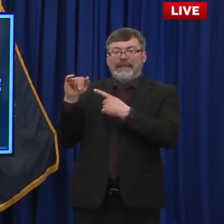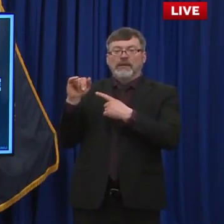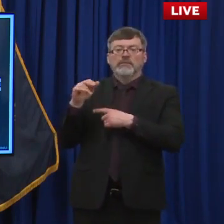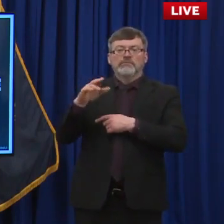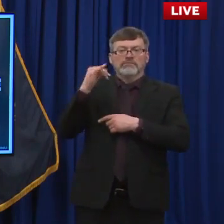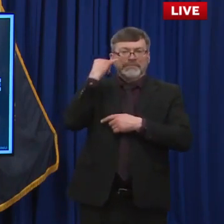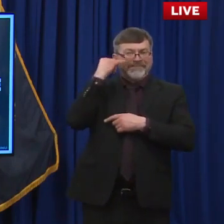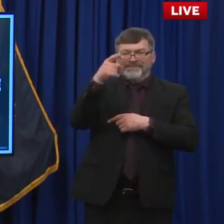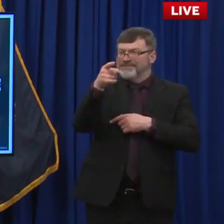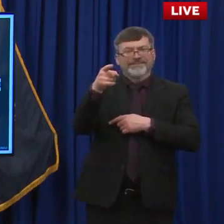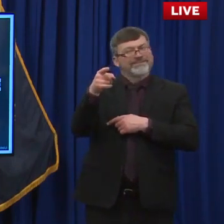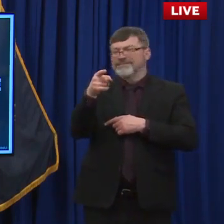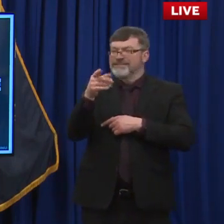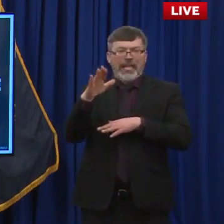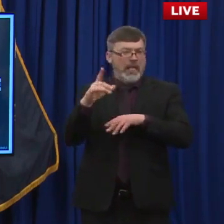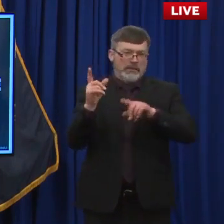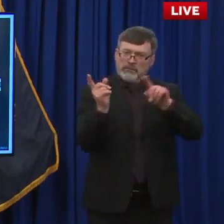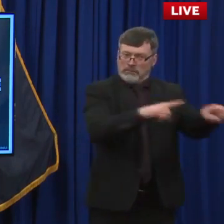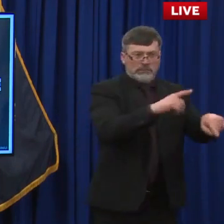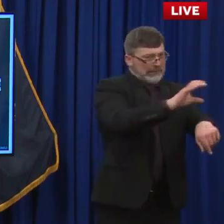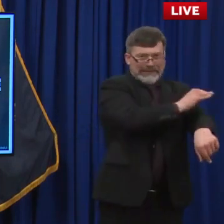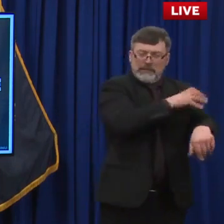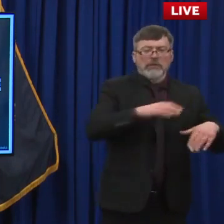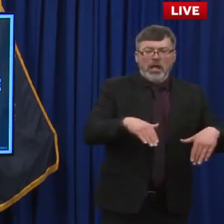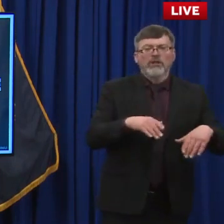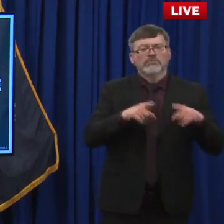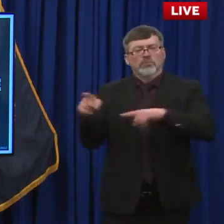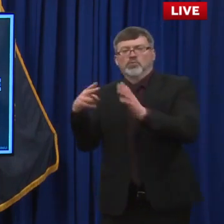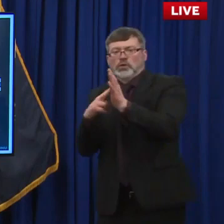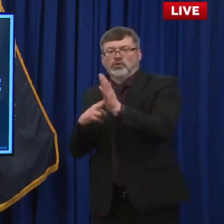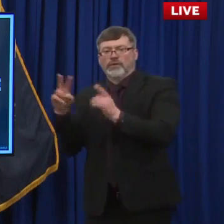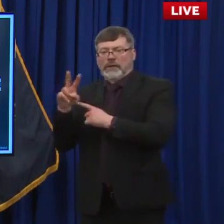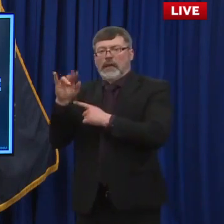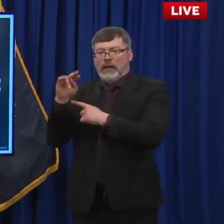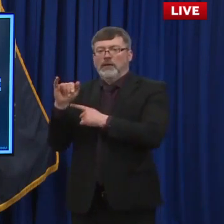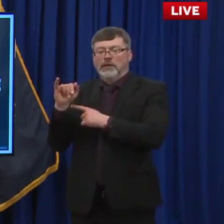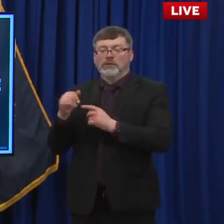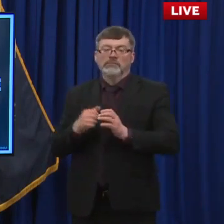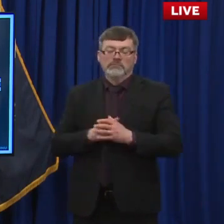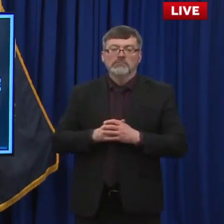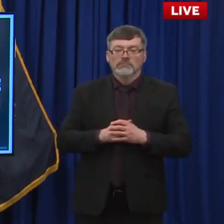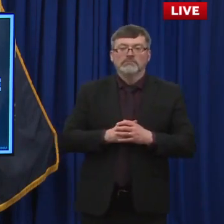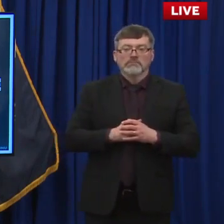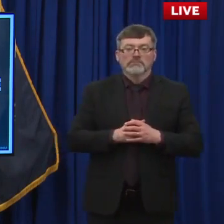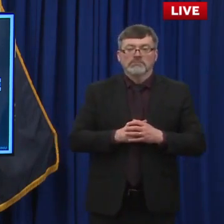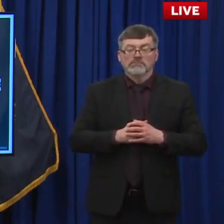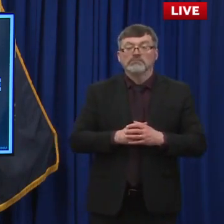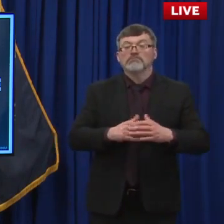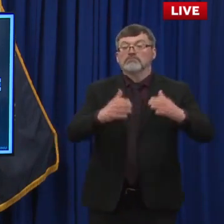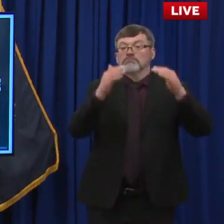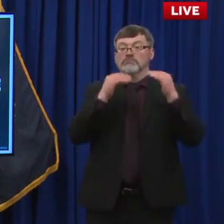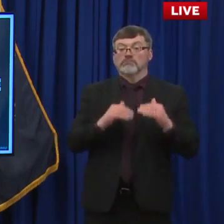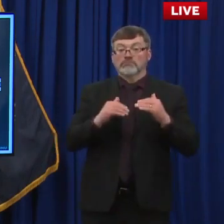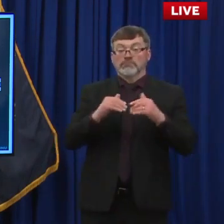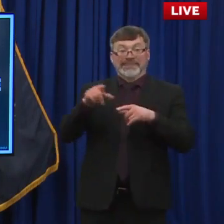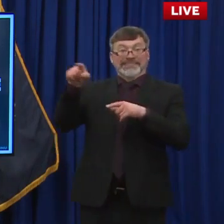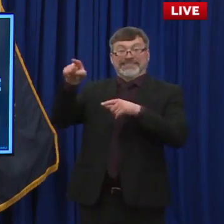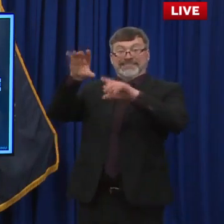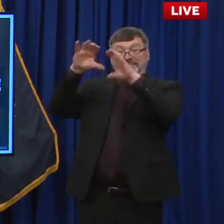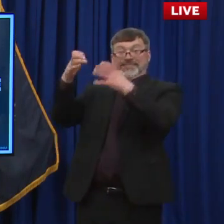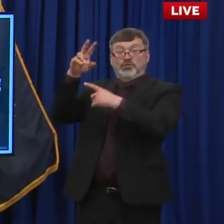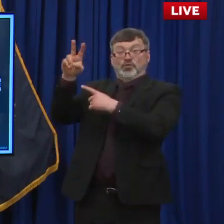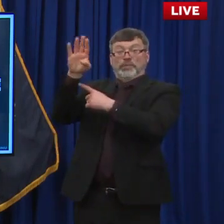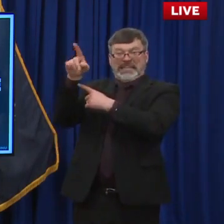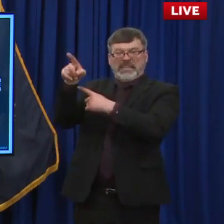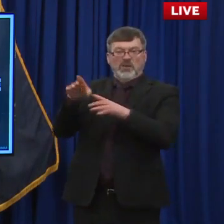for everyone to get vaccinated in this group. And again, as you heard, registration for 2B will open up on March 22nd at vaccines